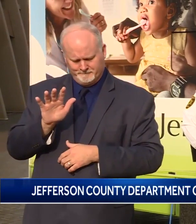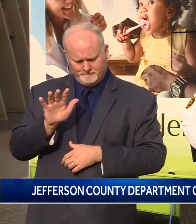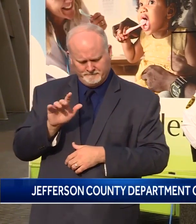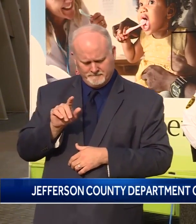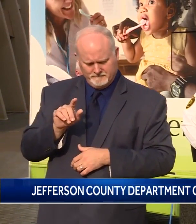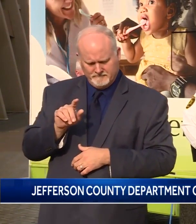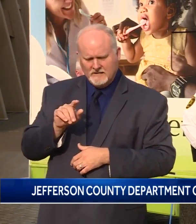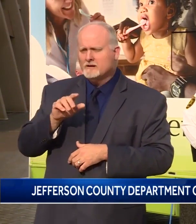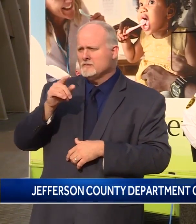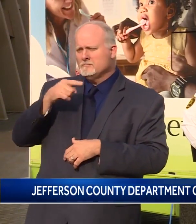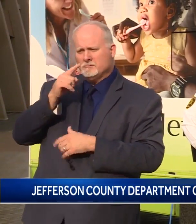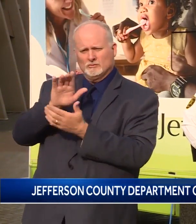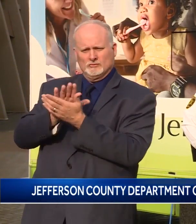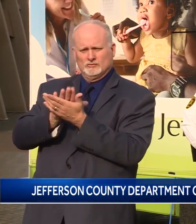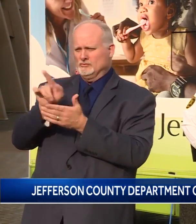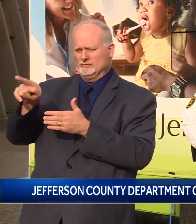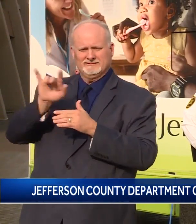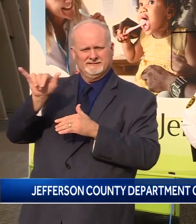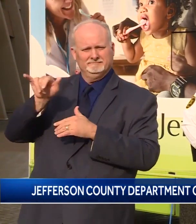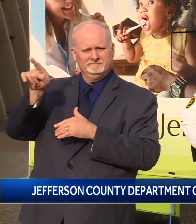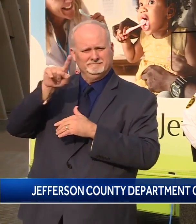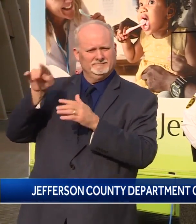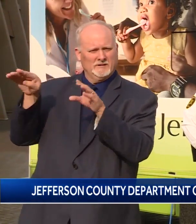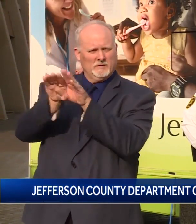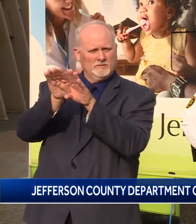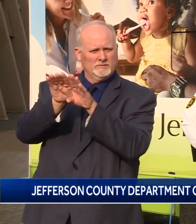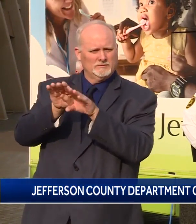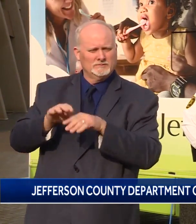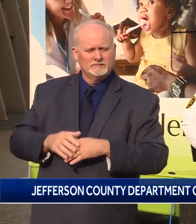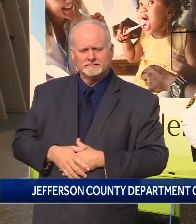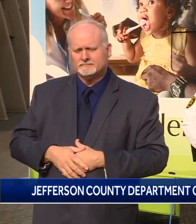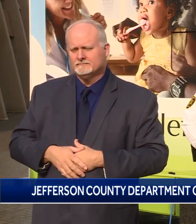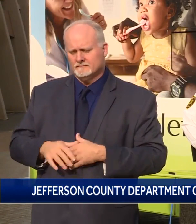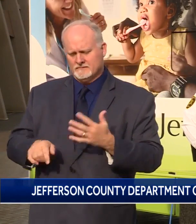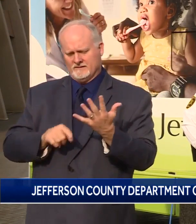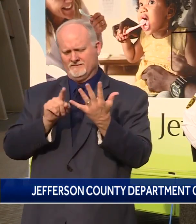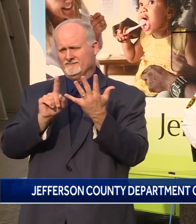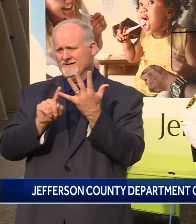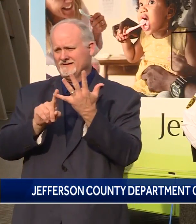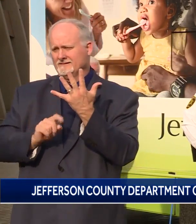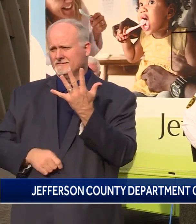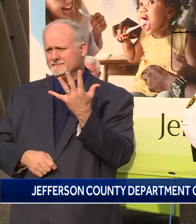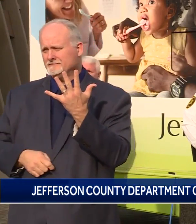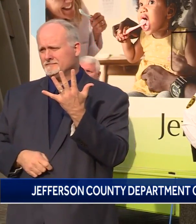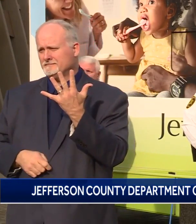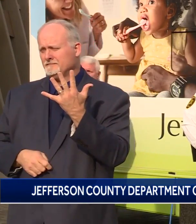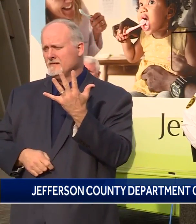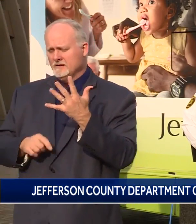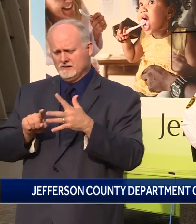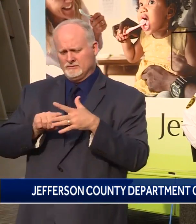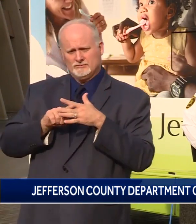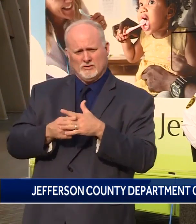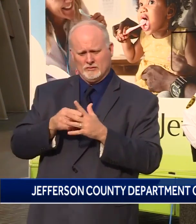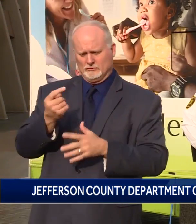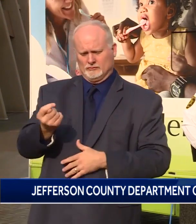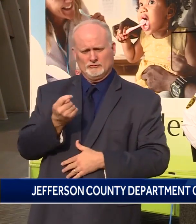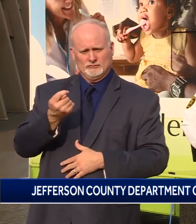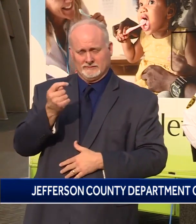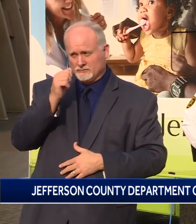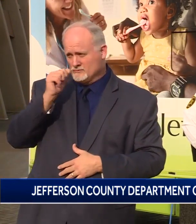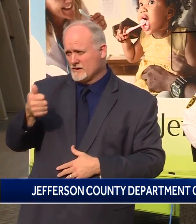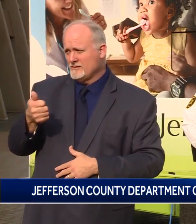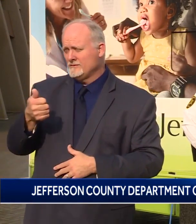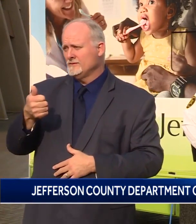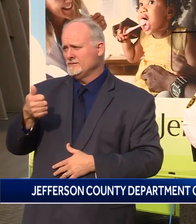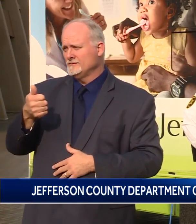public school system. Number five, effective Tuesday, that's